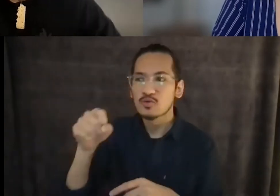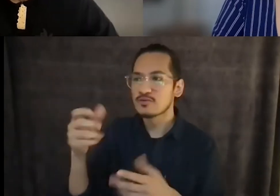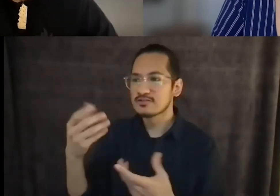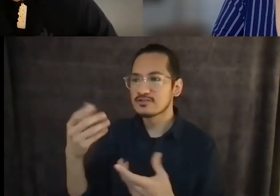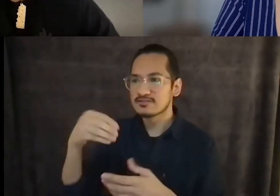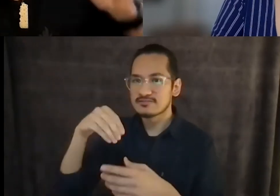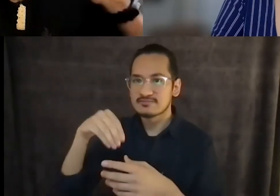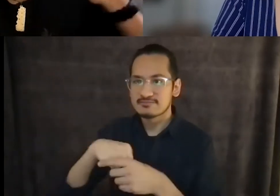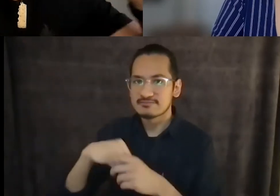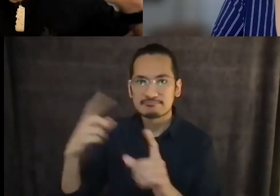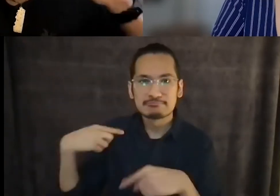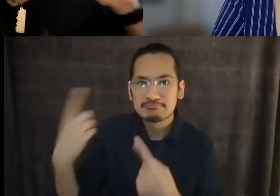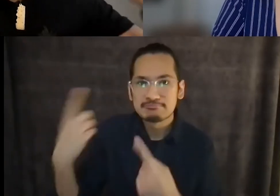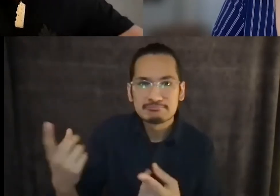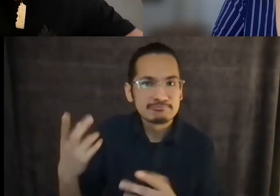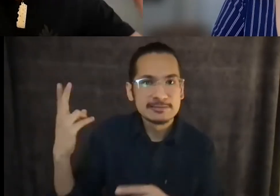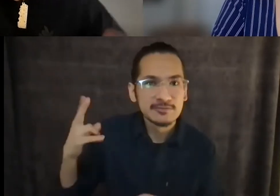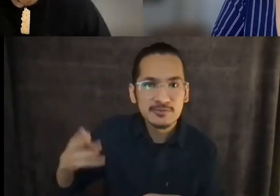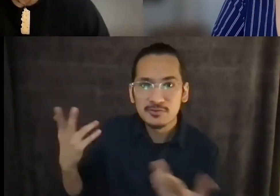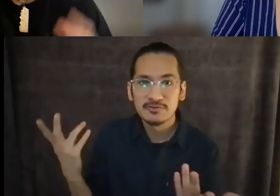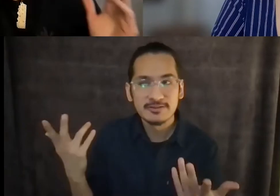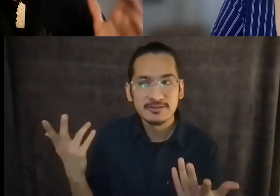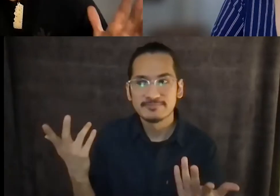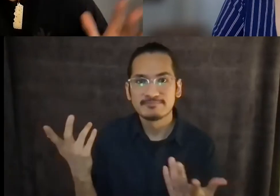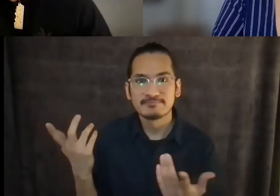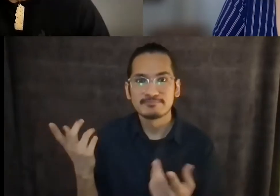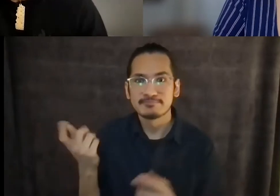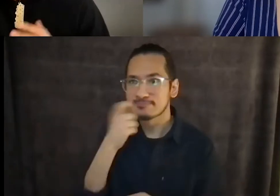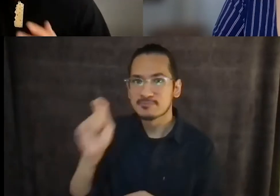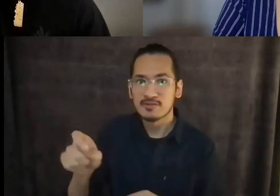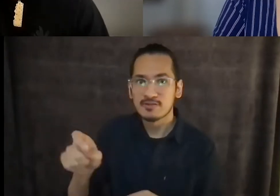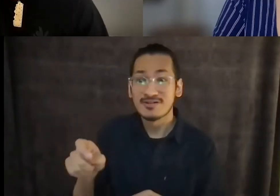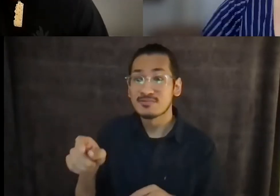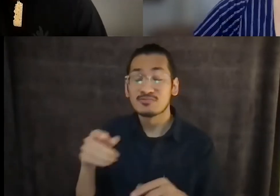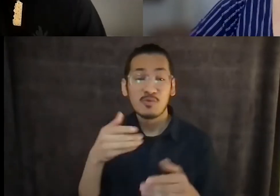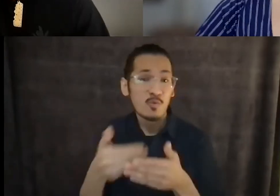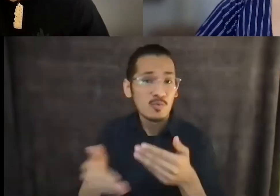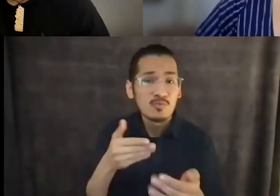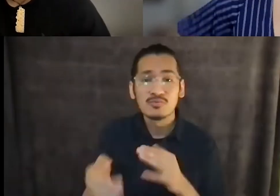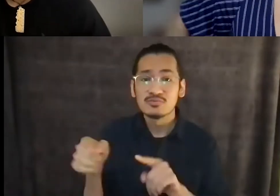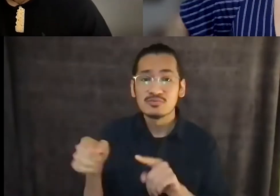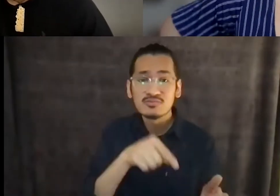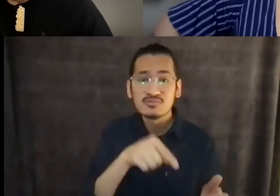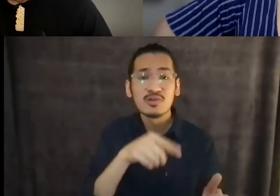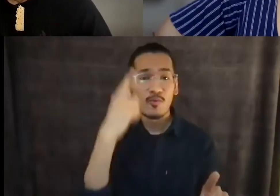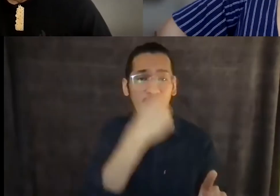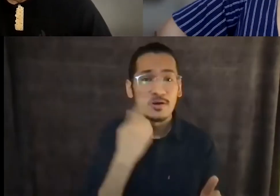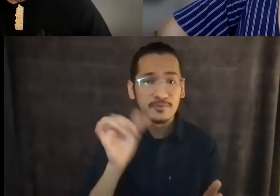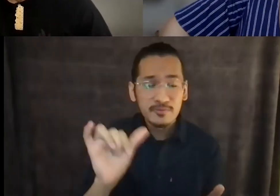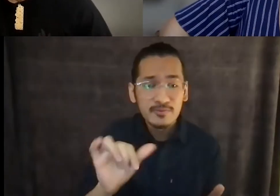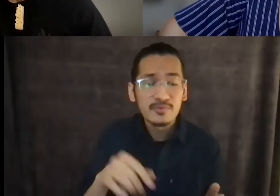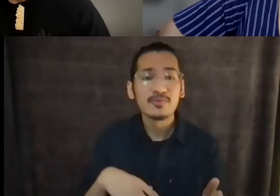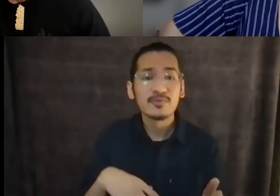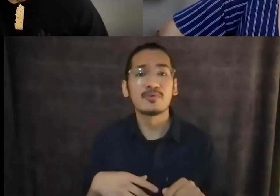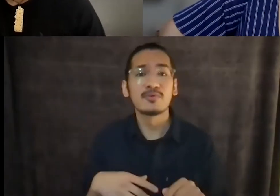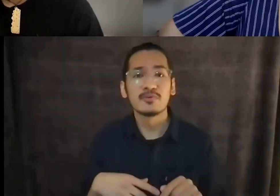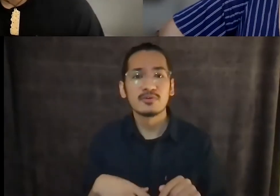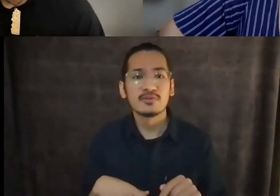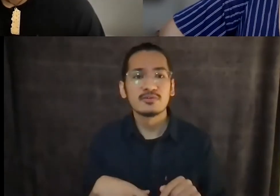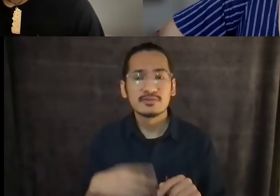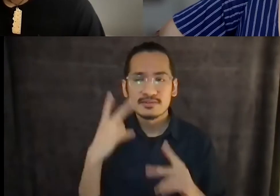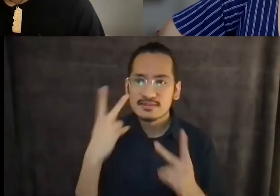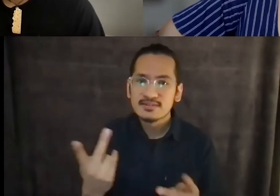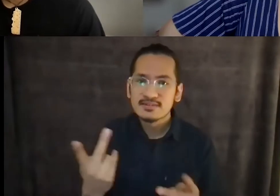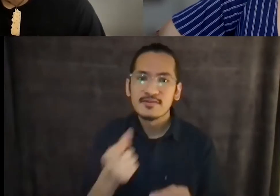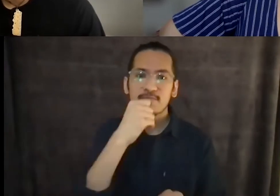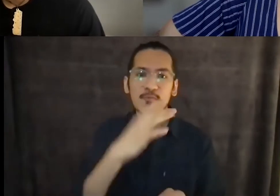history of, let's just keep it like the United States, right? Right. Or even in Hawaii, right, how Nani K. Trask writes about the misogyny